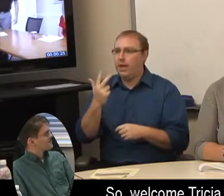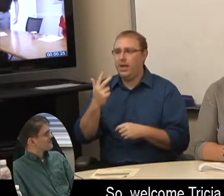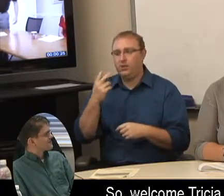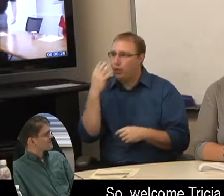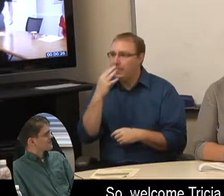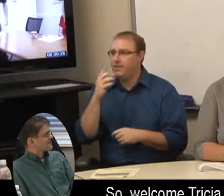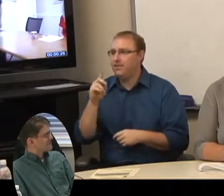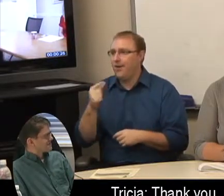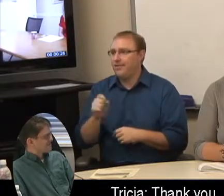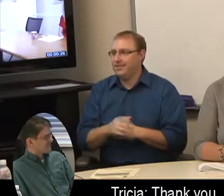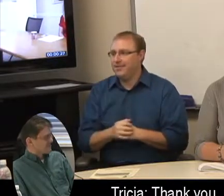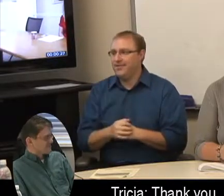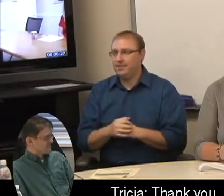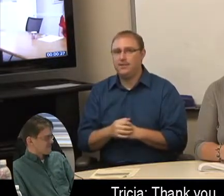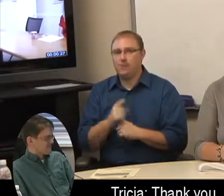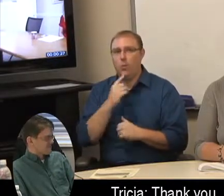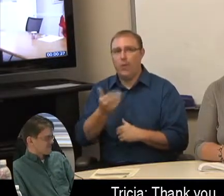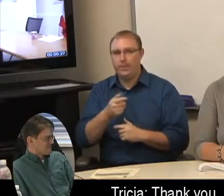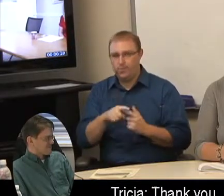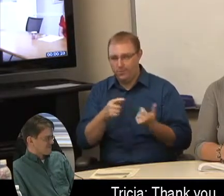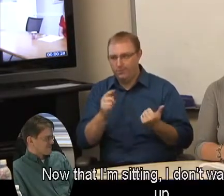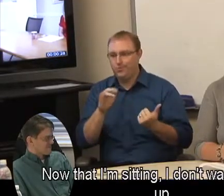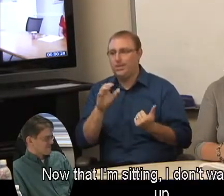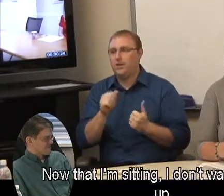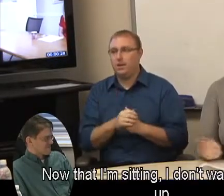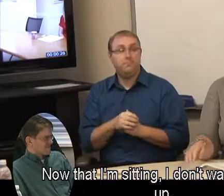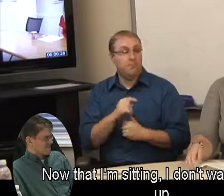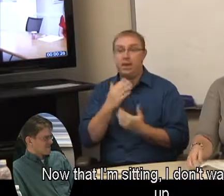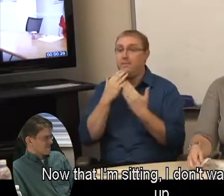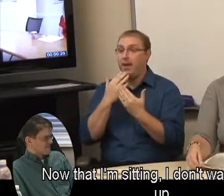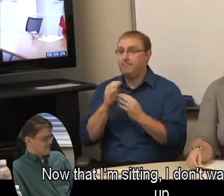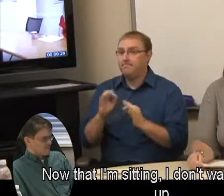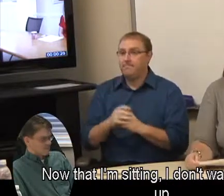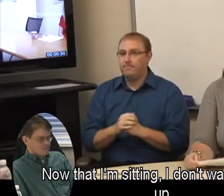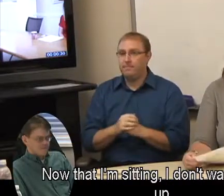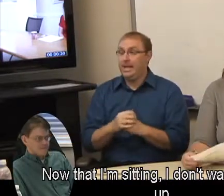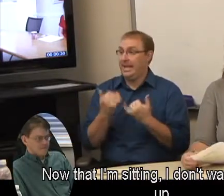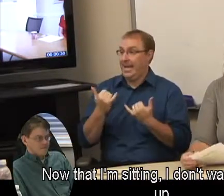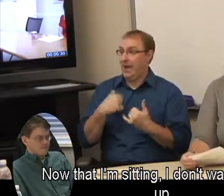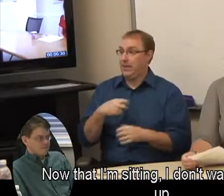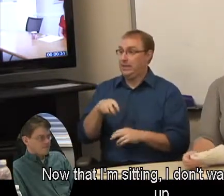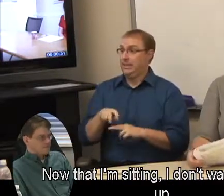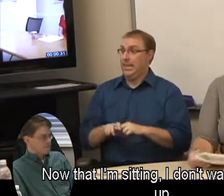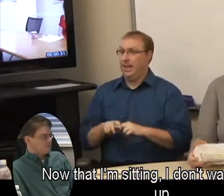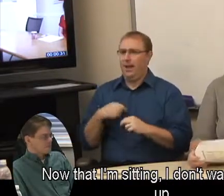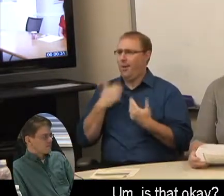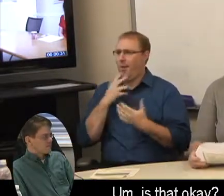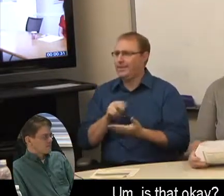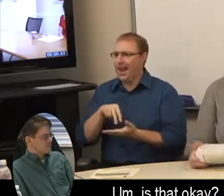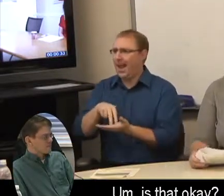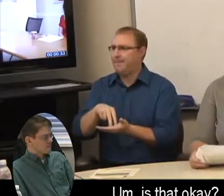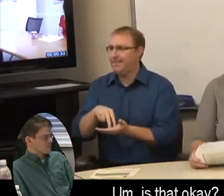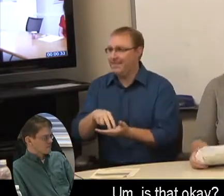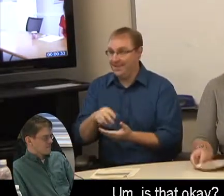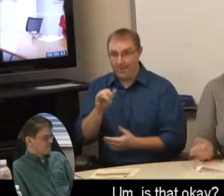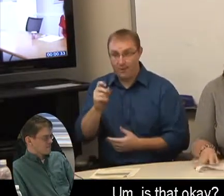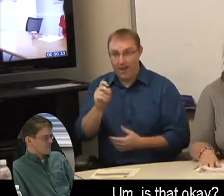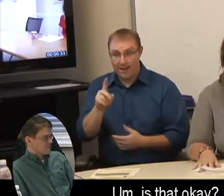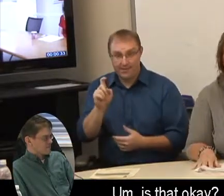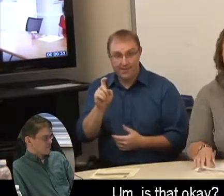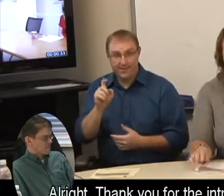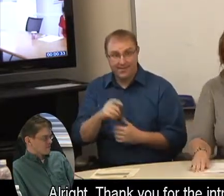dogs. It's true. So, welcome, Tricia. Thank you. Now that I'm sitting, I don't want to stand up. Is that okay?